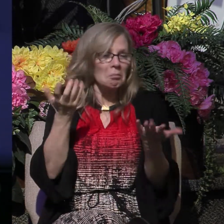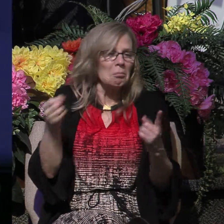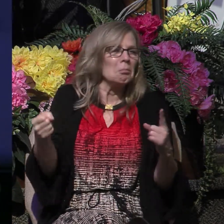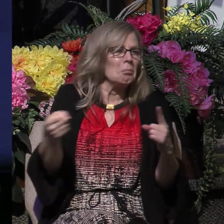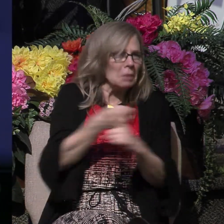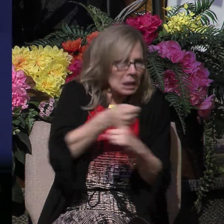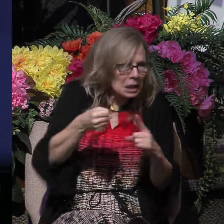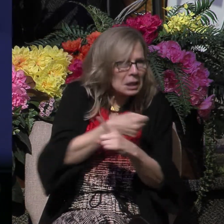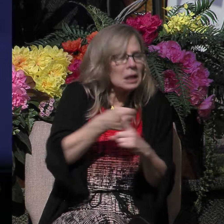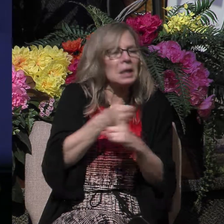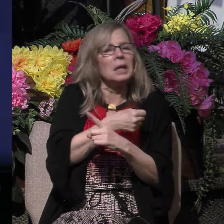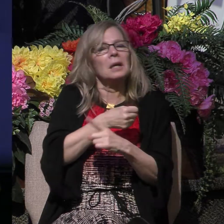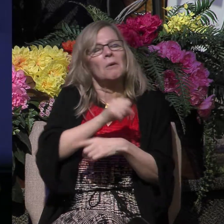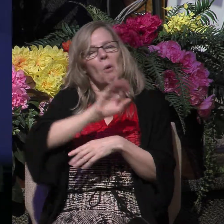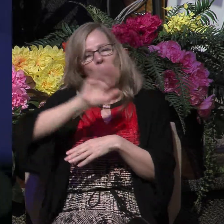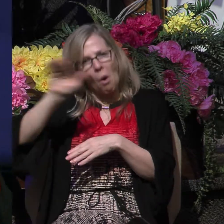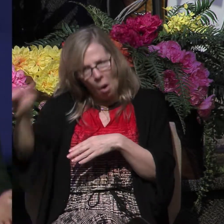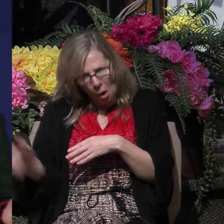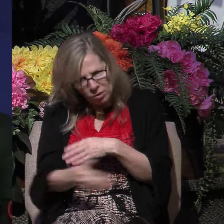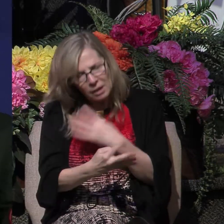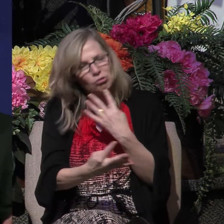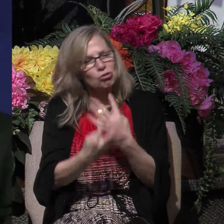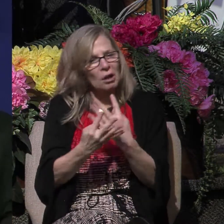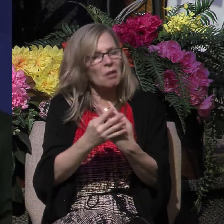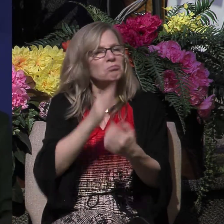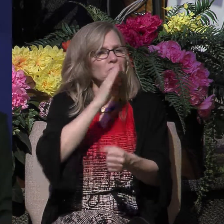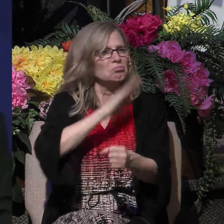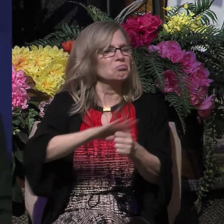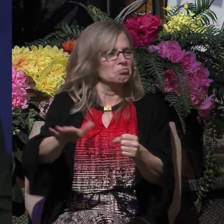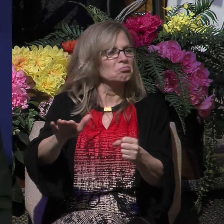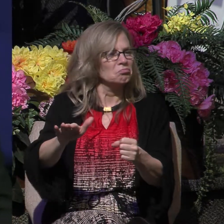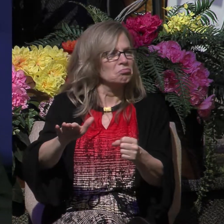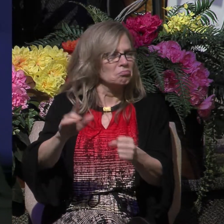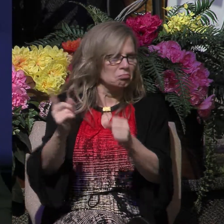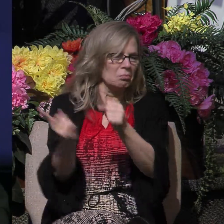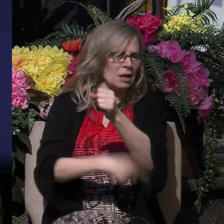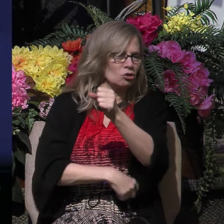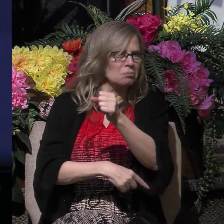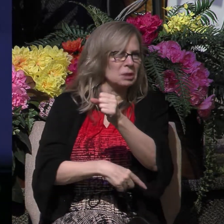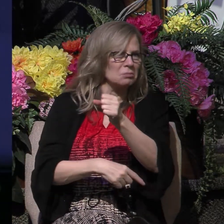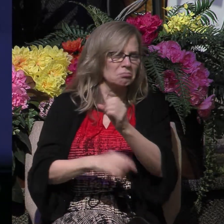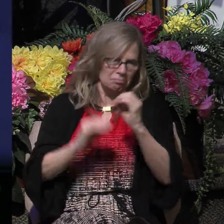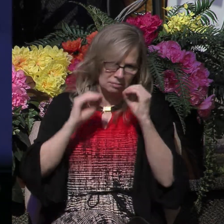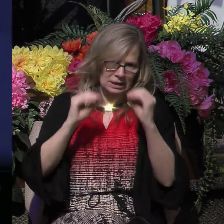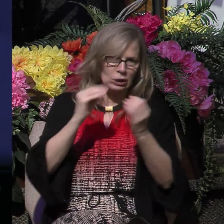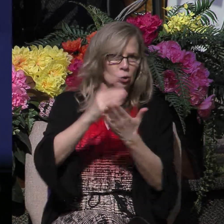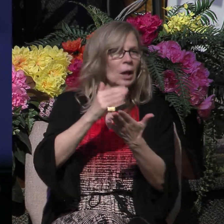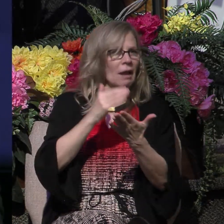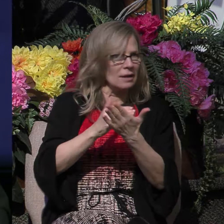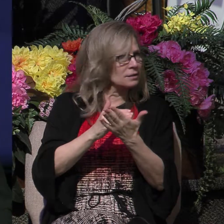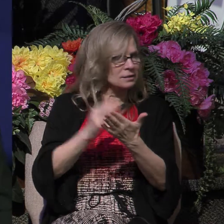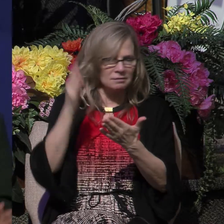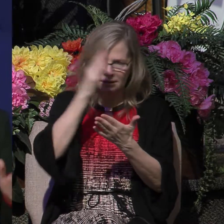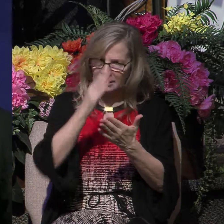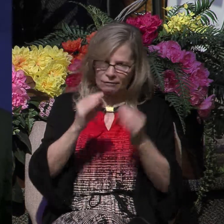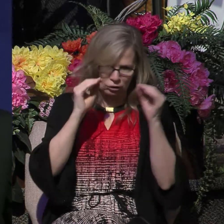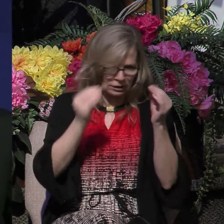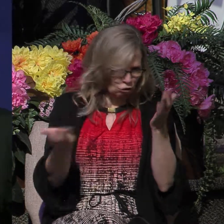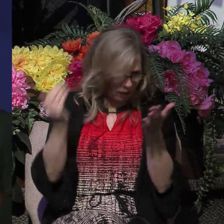that they had given them and the night in jail was sufficient punishment and would teach them a lesson so that they would never do this again. They just